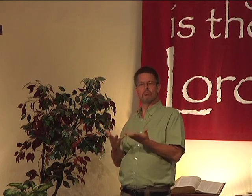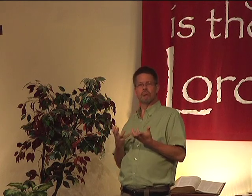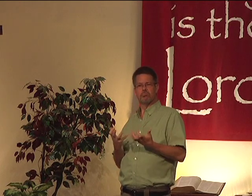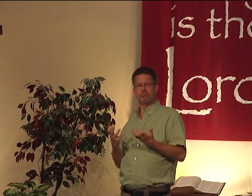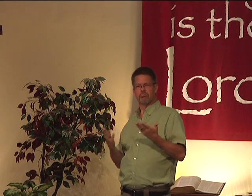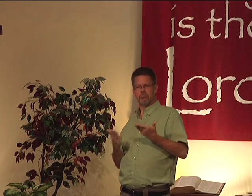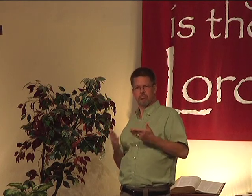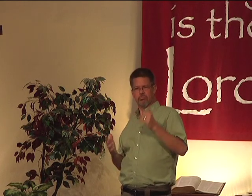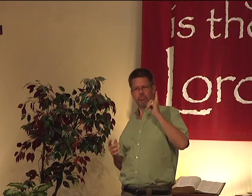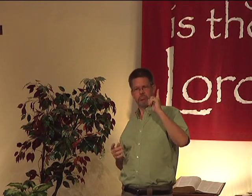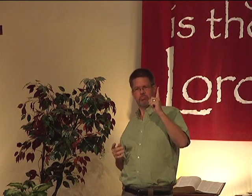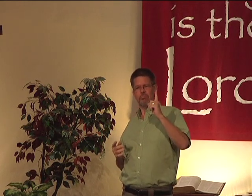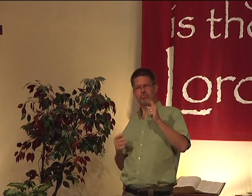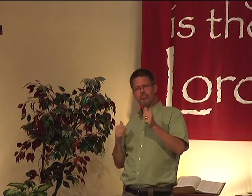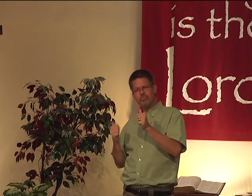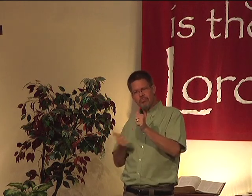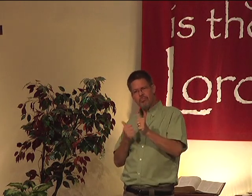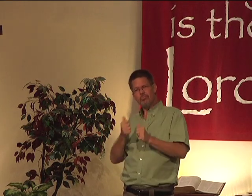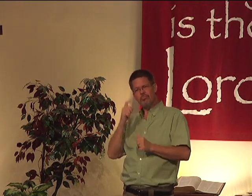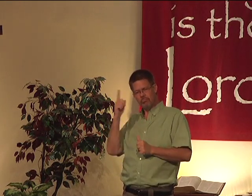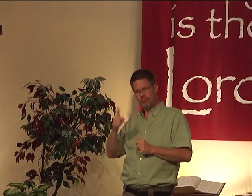That new desire to serve Him. To pursue Him.